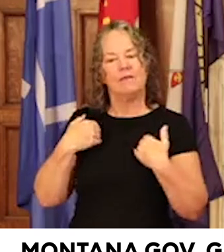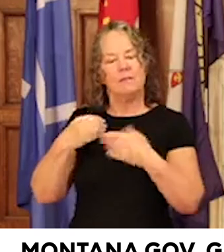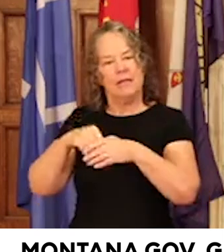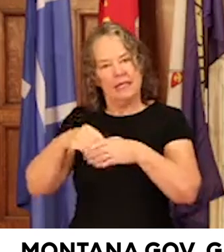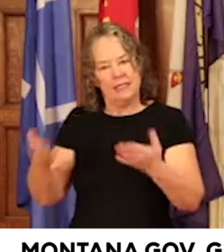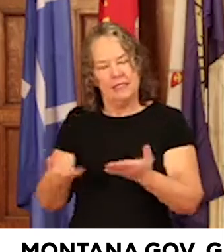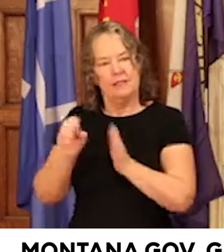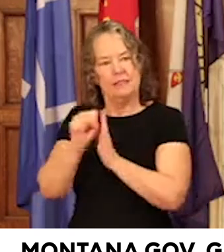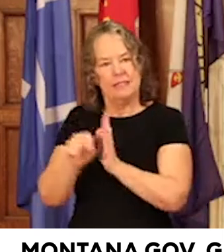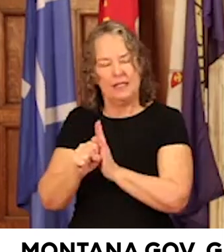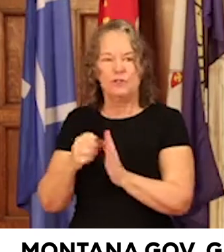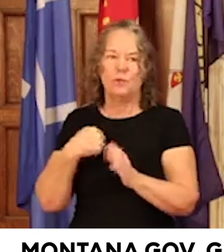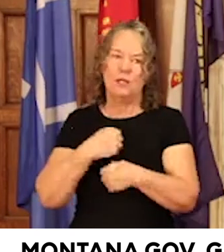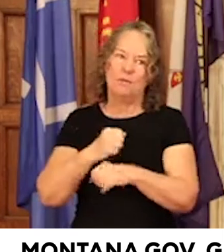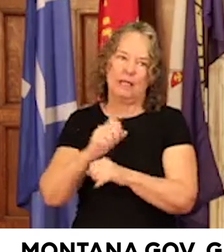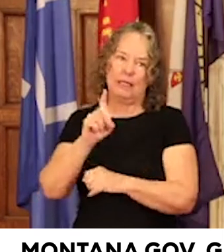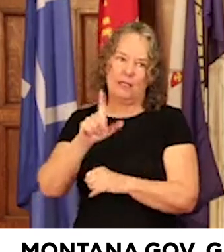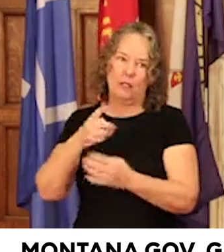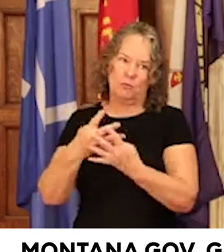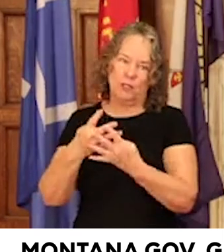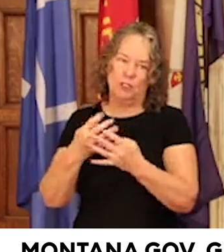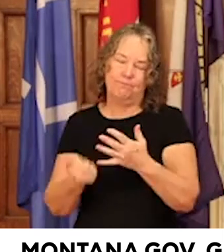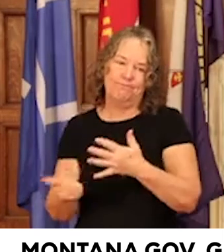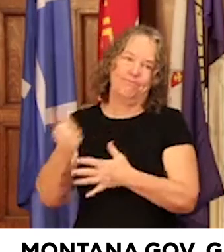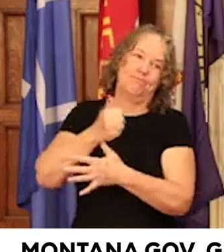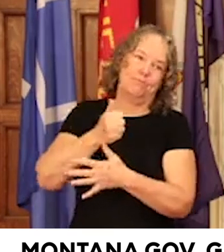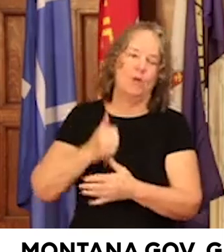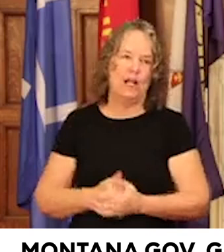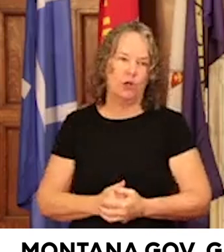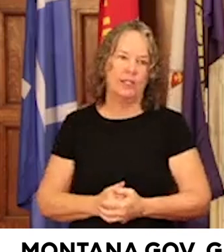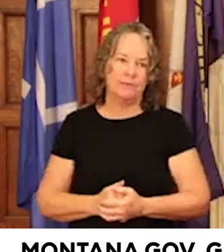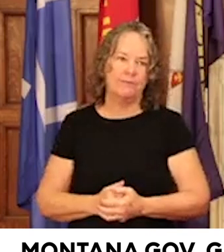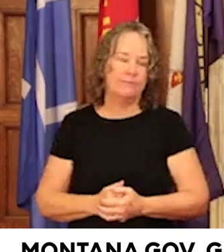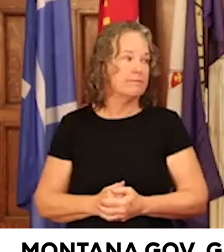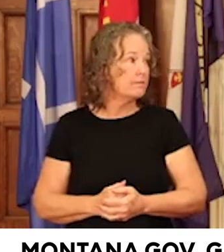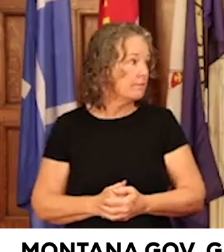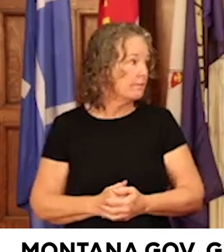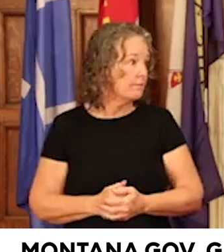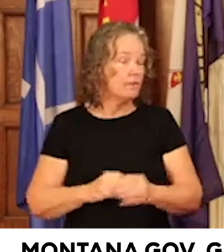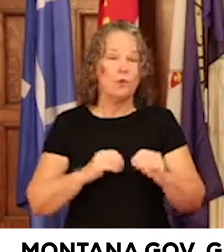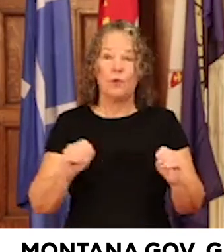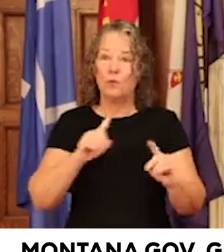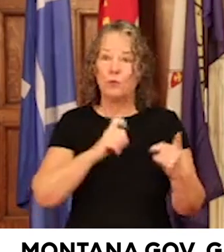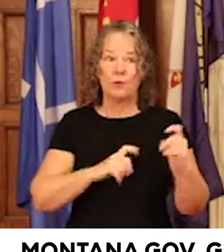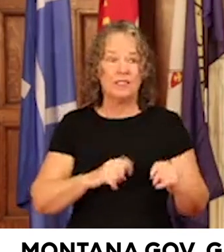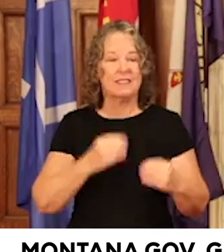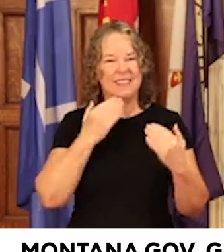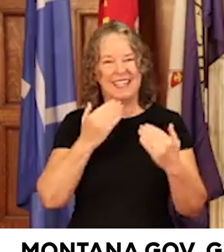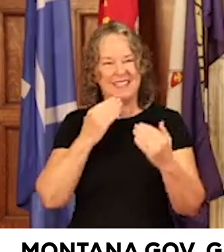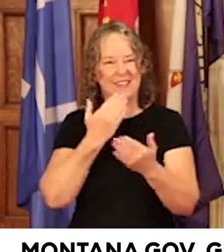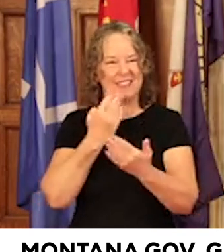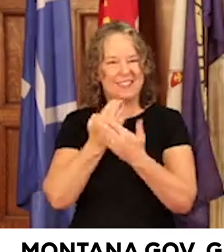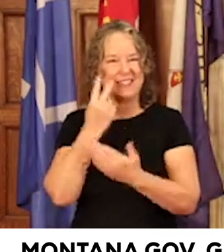funding Deer Lodge a priority. Good. Anything online? Yes, sir. Great. It's good to see you all. Thank you very much.